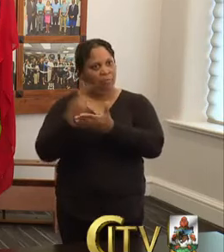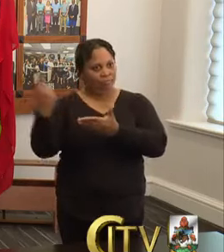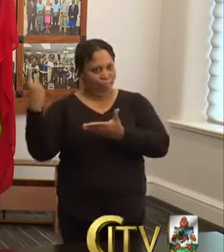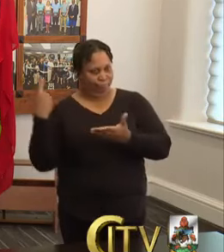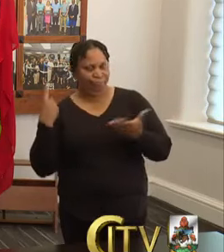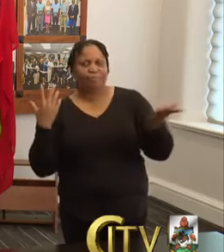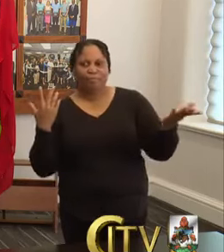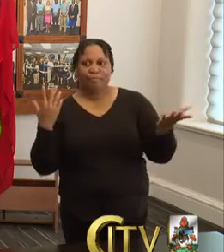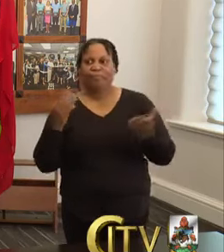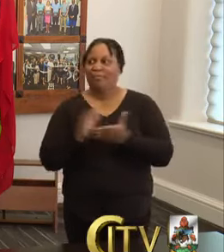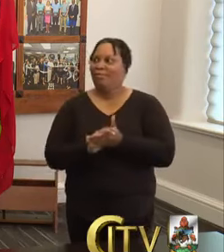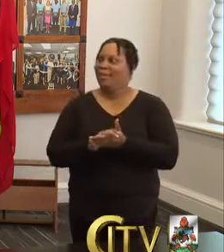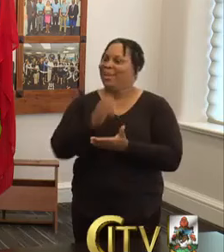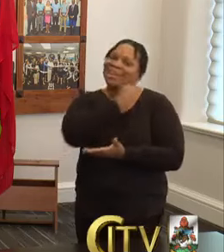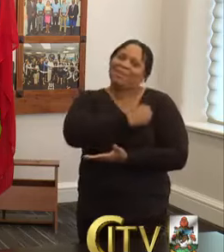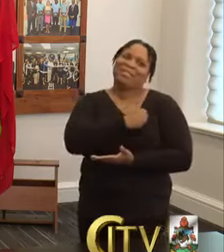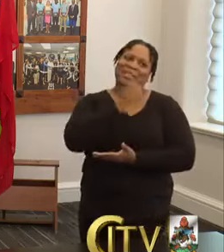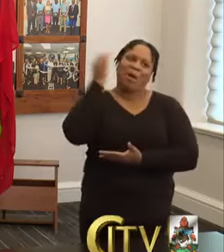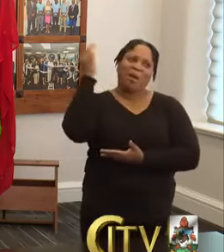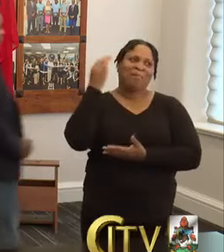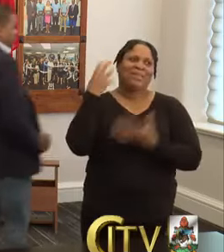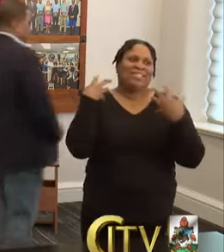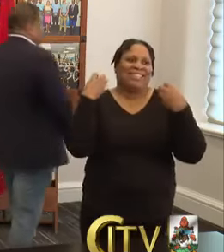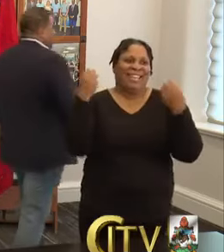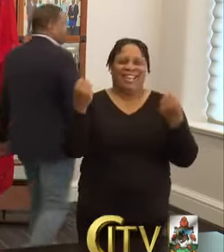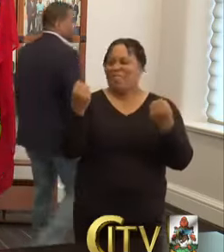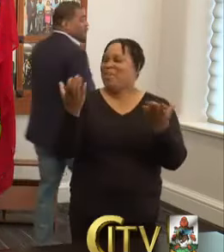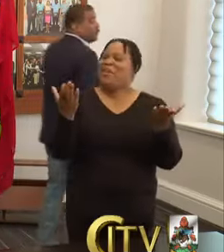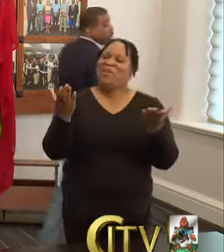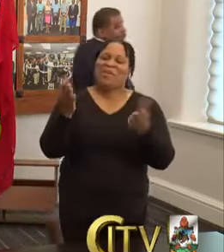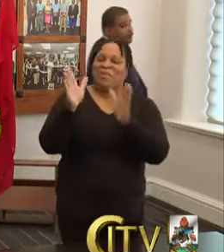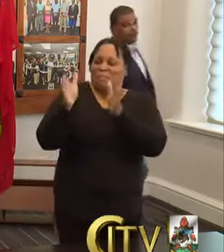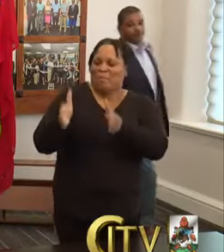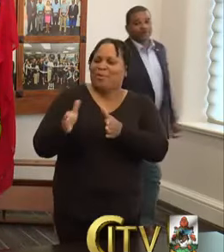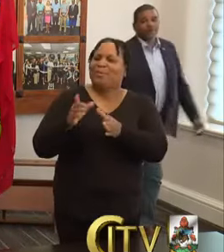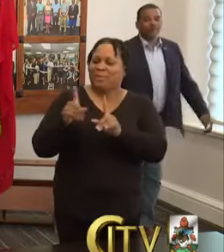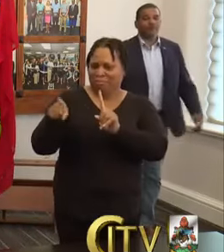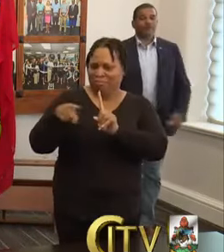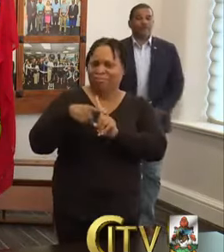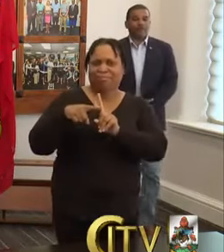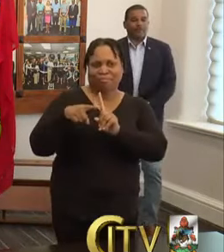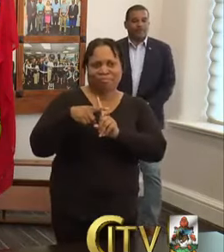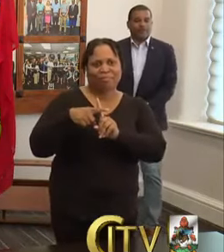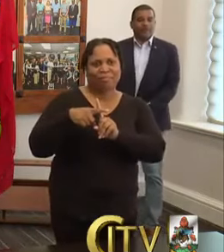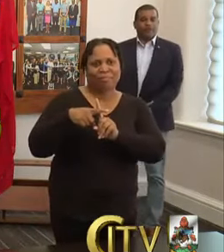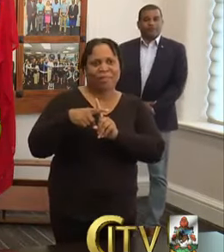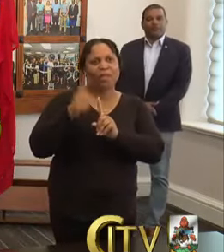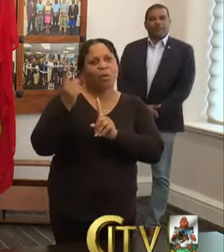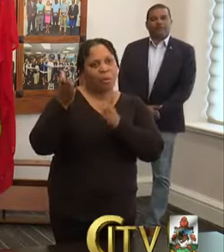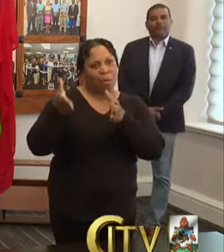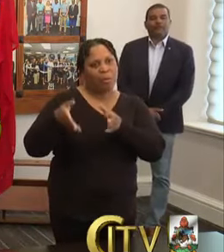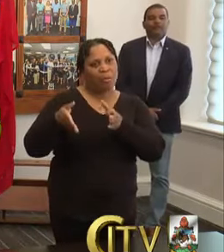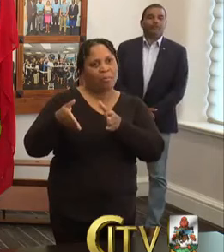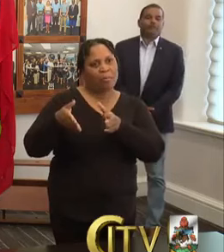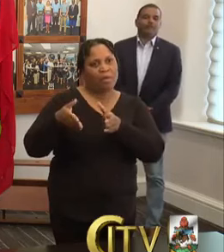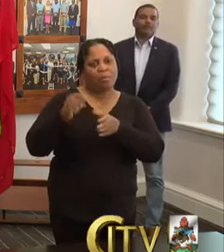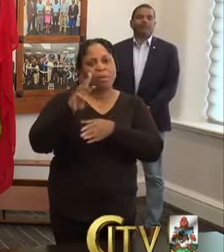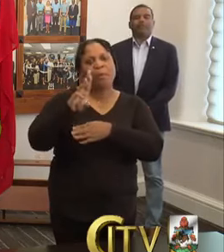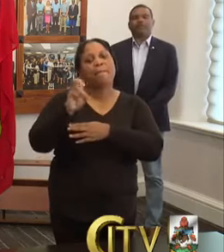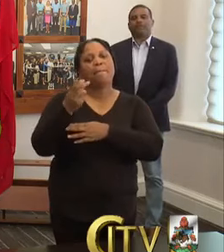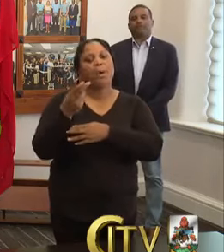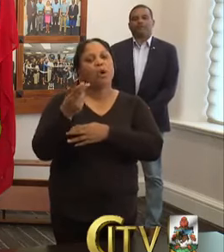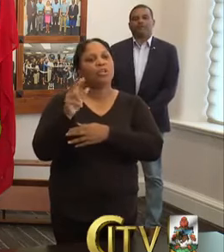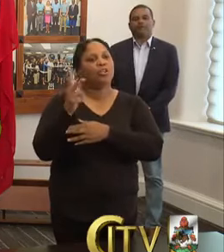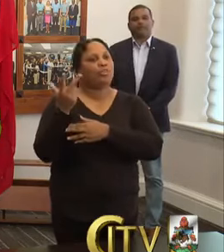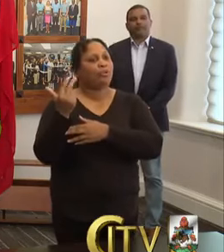I'm sorry, Minister of Health. The person that was confirmed, one of the people on the March 13th flight.